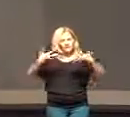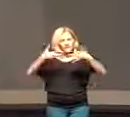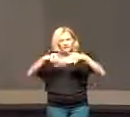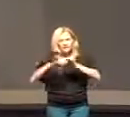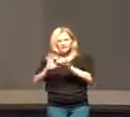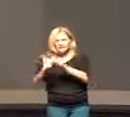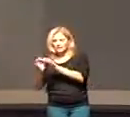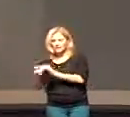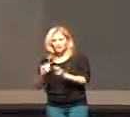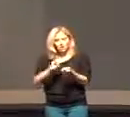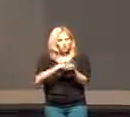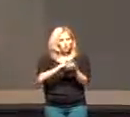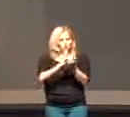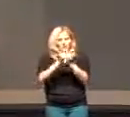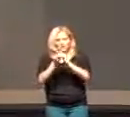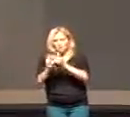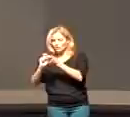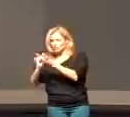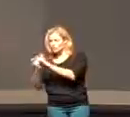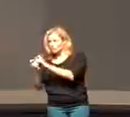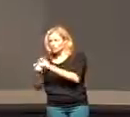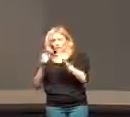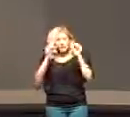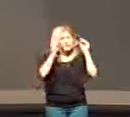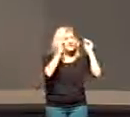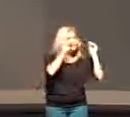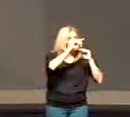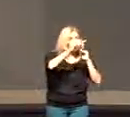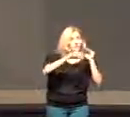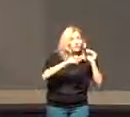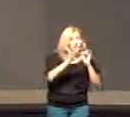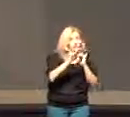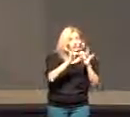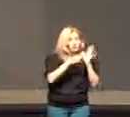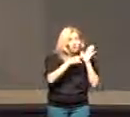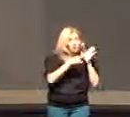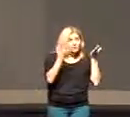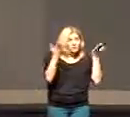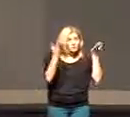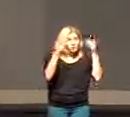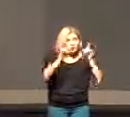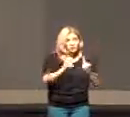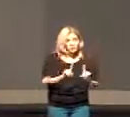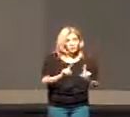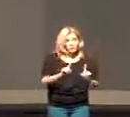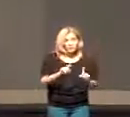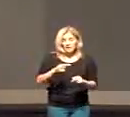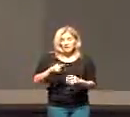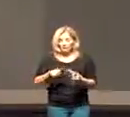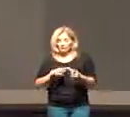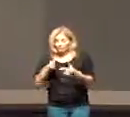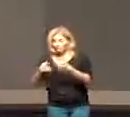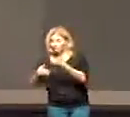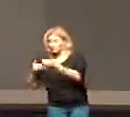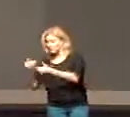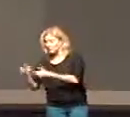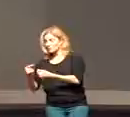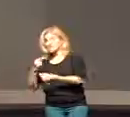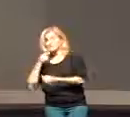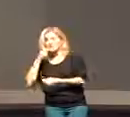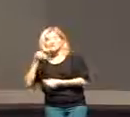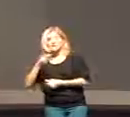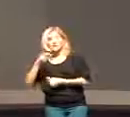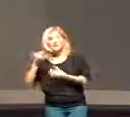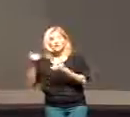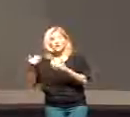Mark transitions from teaching about Jesus, showing his miracles, to really declaring what it means to now be